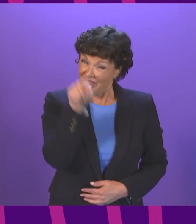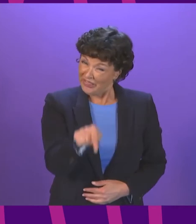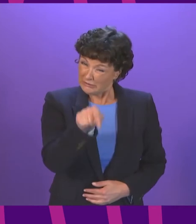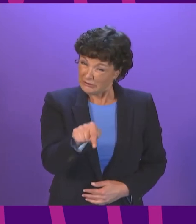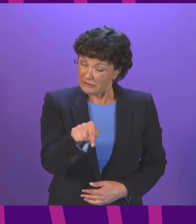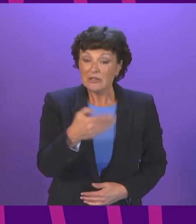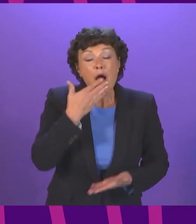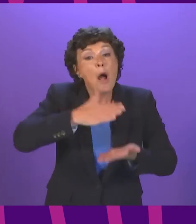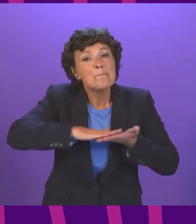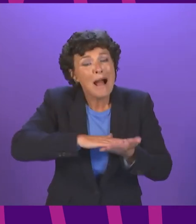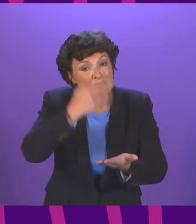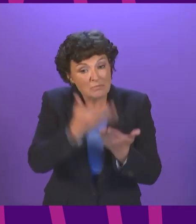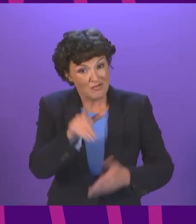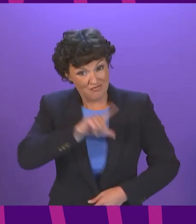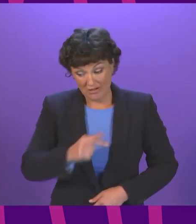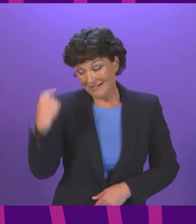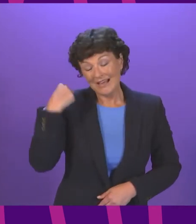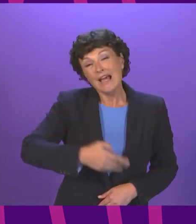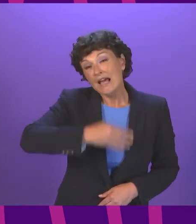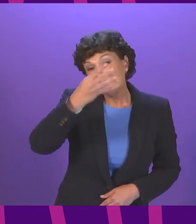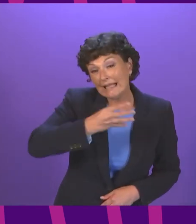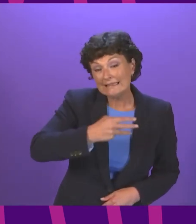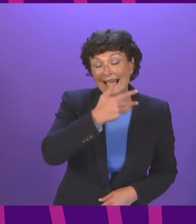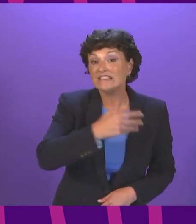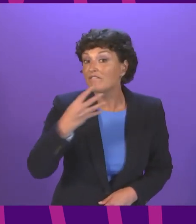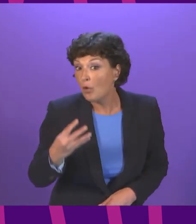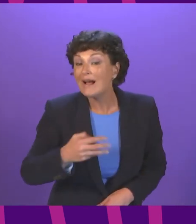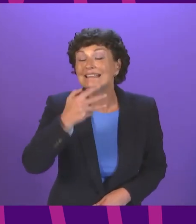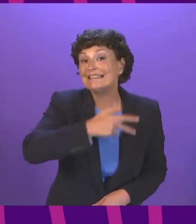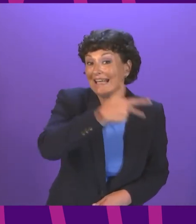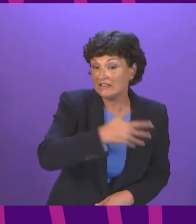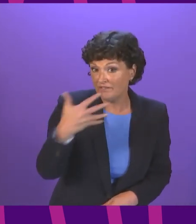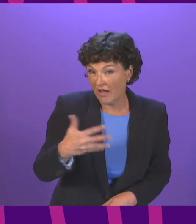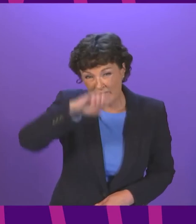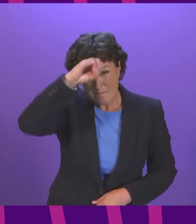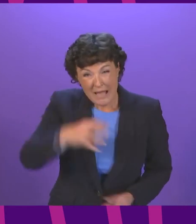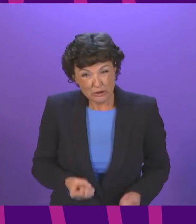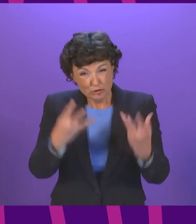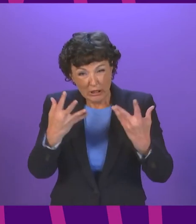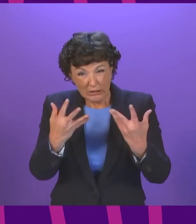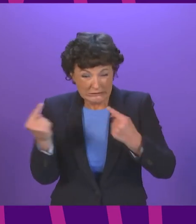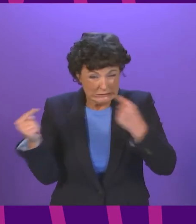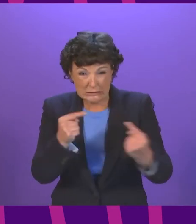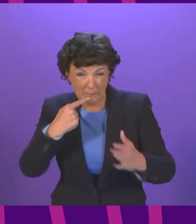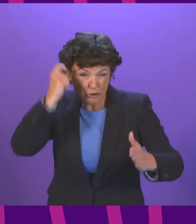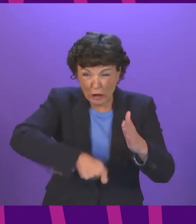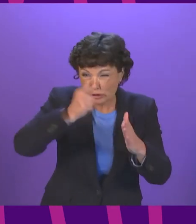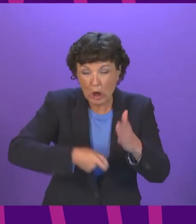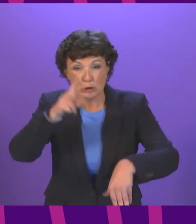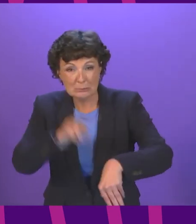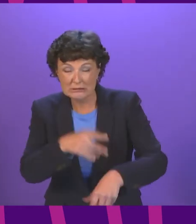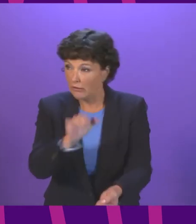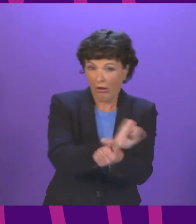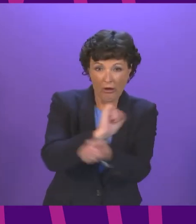offences during the 1984-85 Miners' Strike. And I very much hope this will bring some closure to those convicted, to their